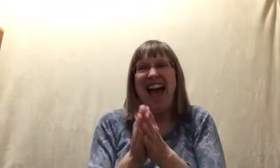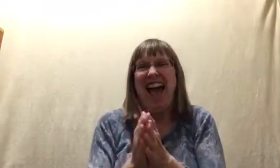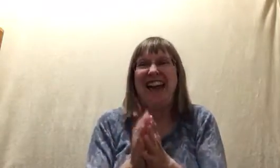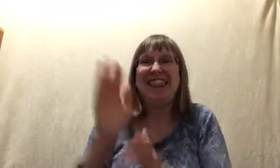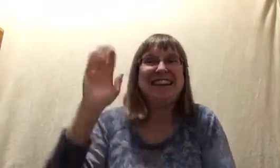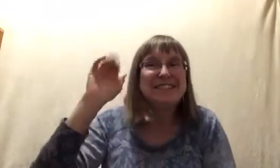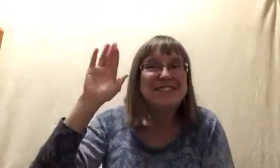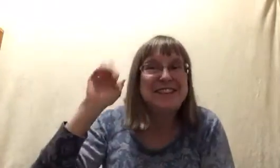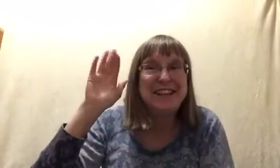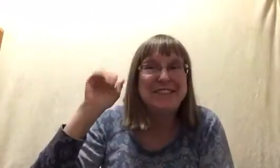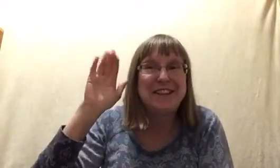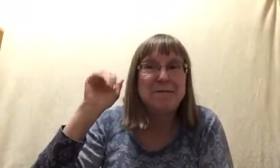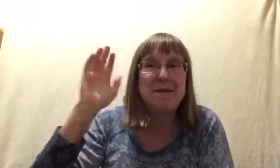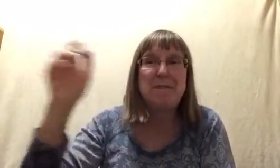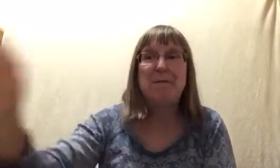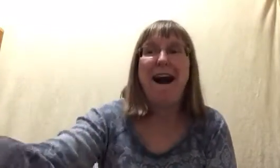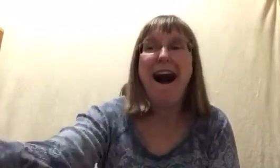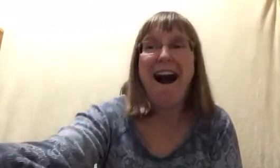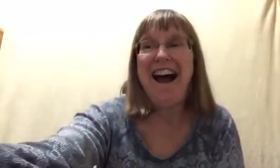Thanks for singing with me. Bye. Bye.